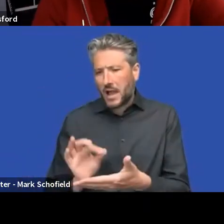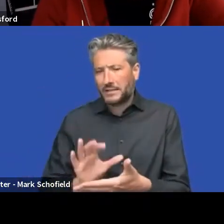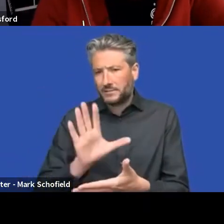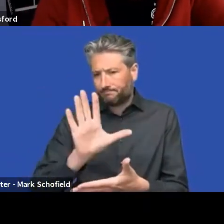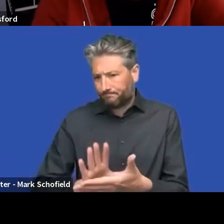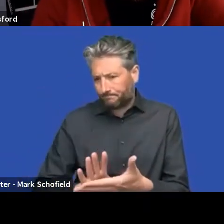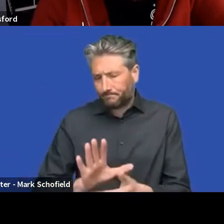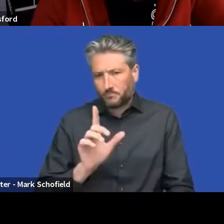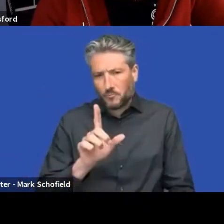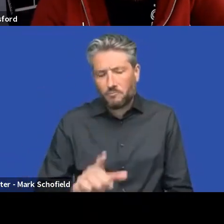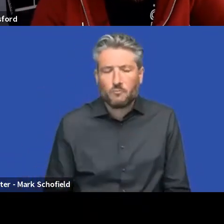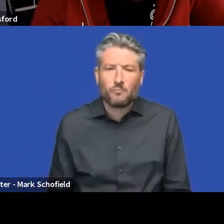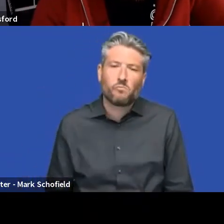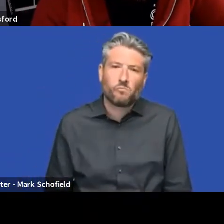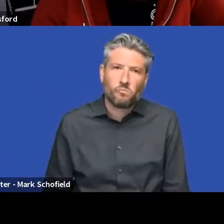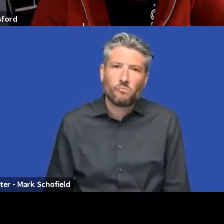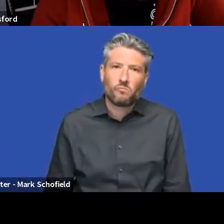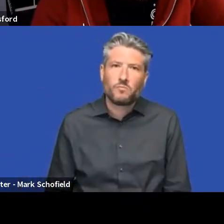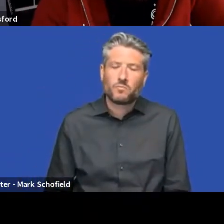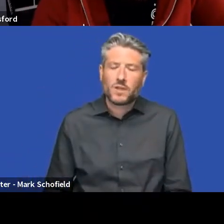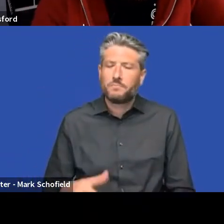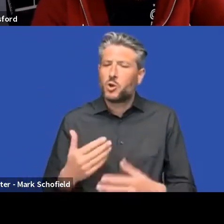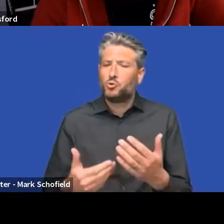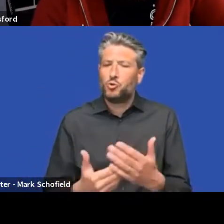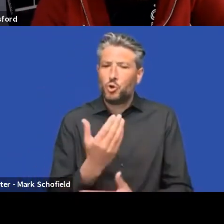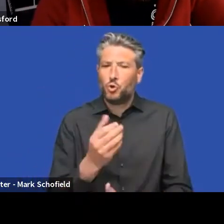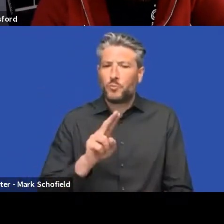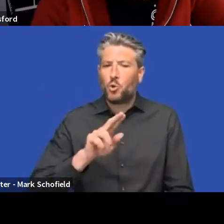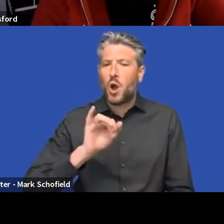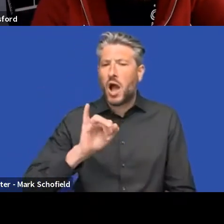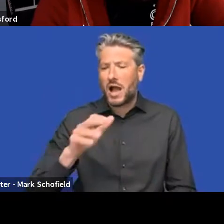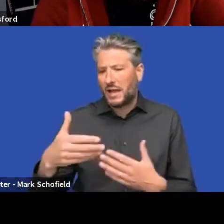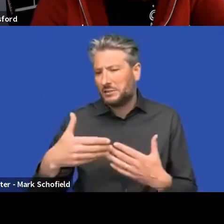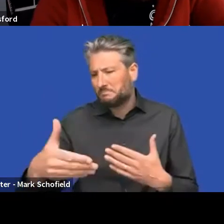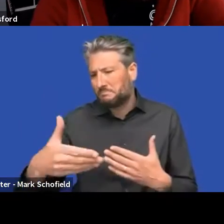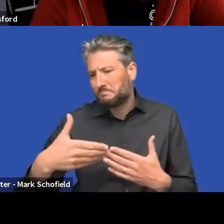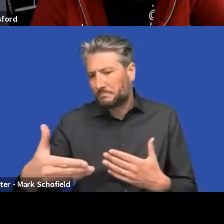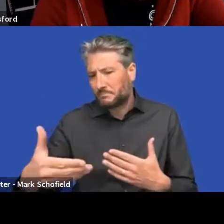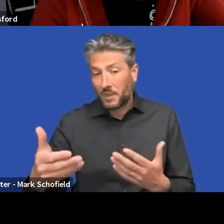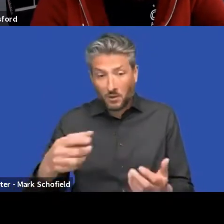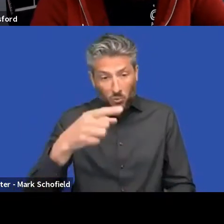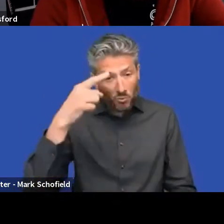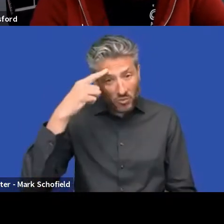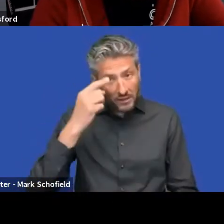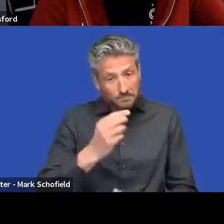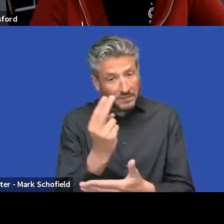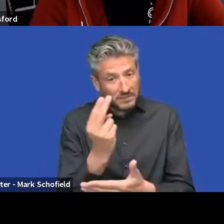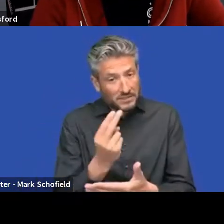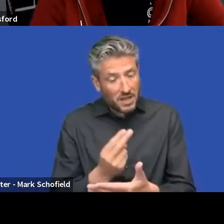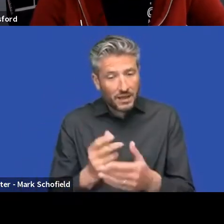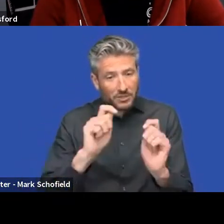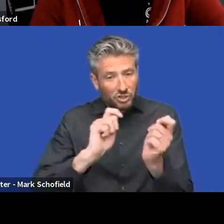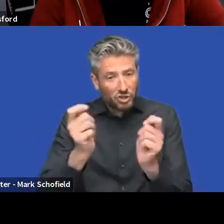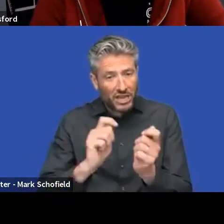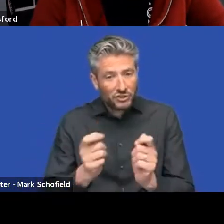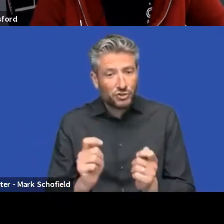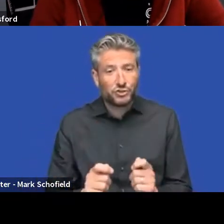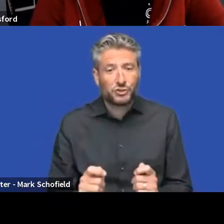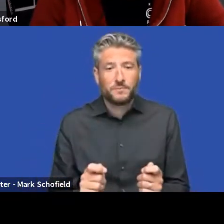redoing the new UI, do we think we'll be looking at any design changes? Are we looking for potentially a direct port